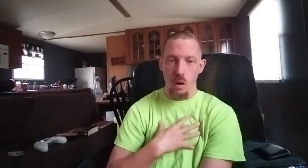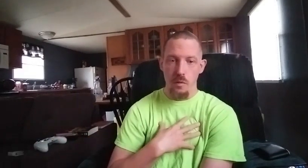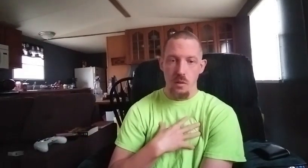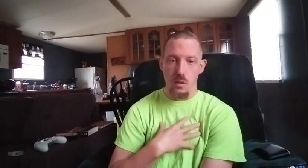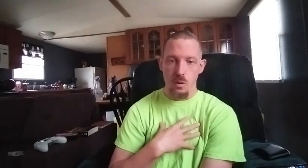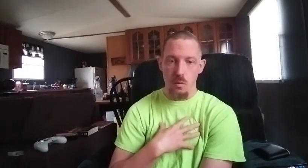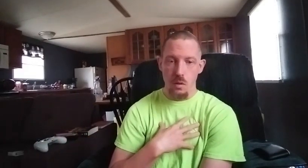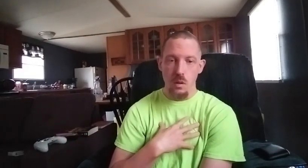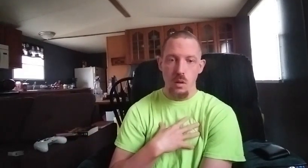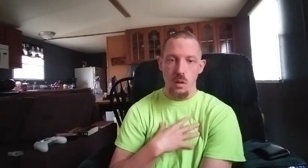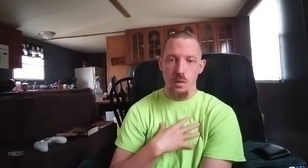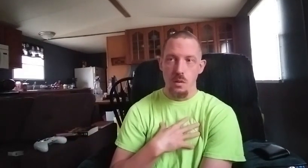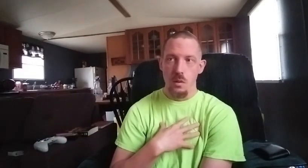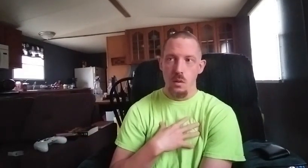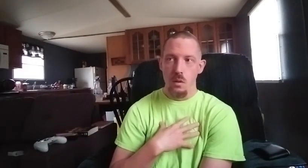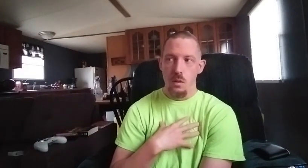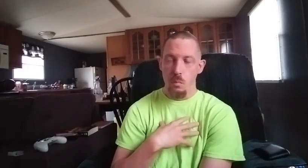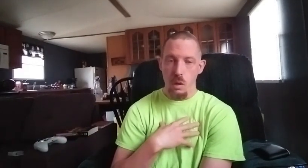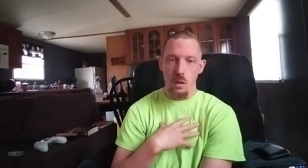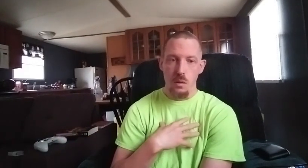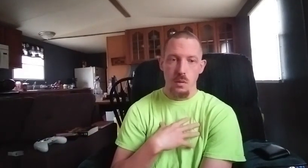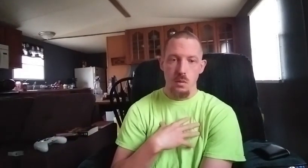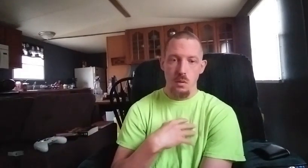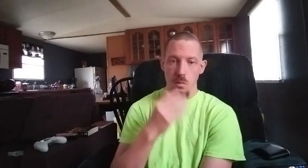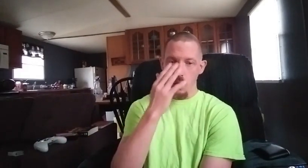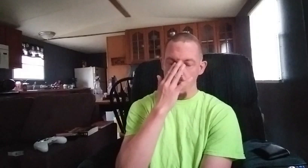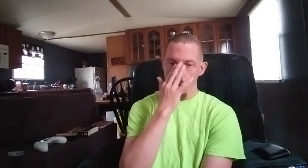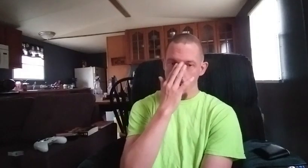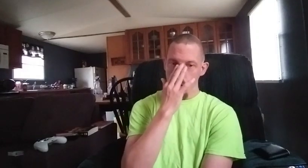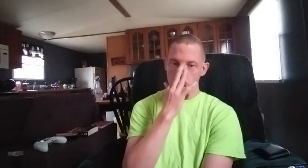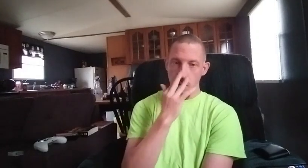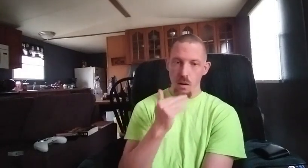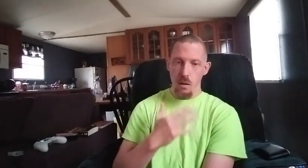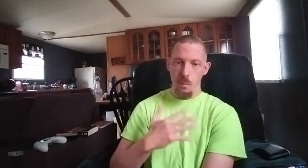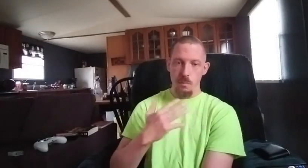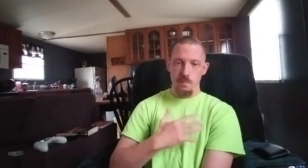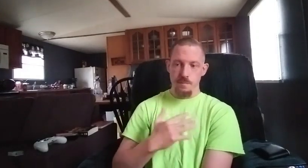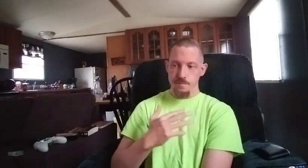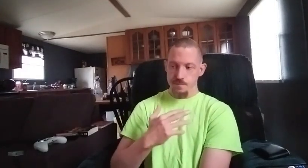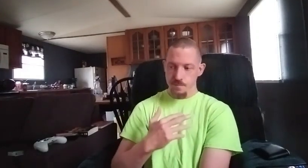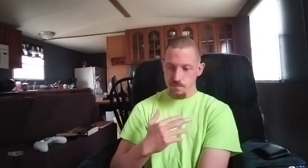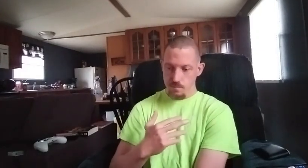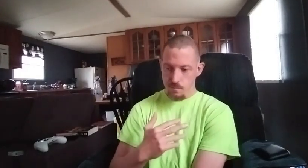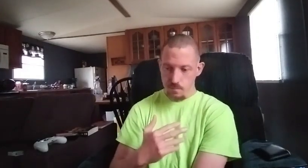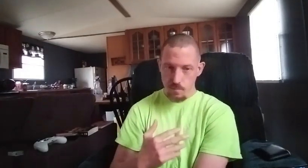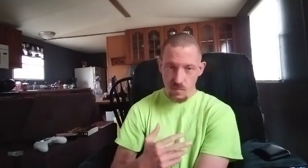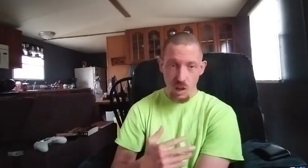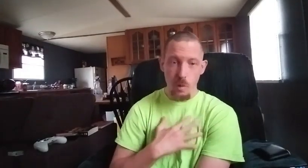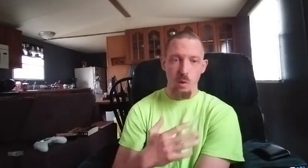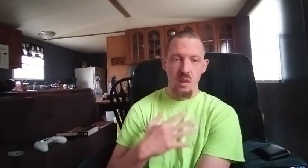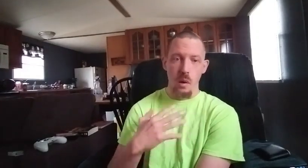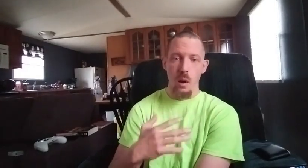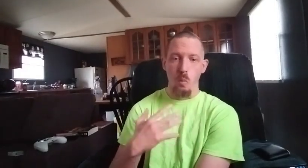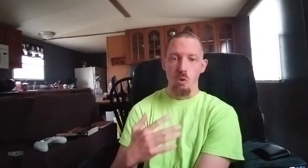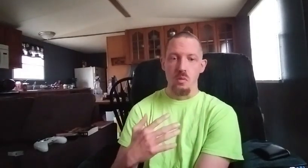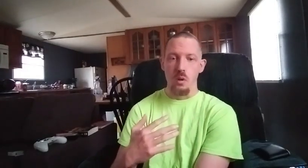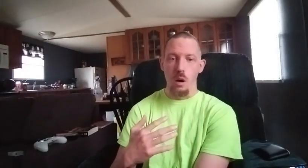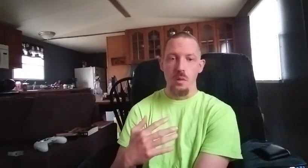lot of things over the years being on youtube and um I've I've gotten more subscribers